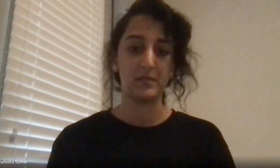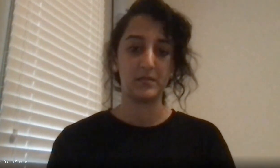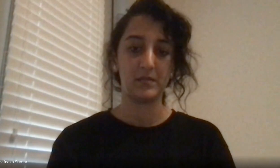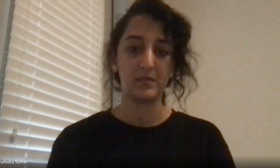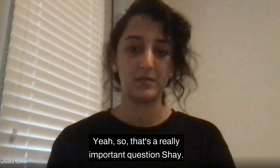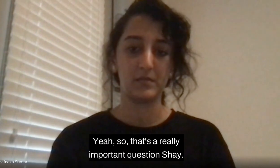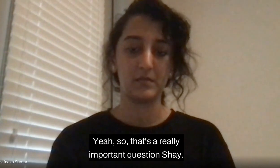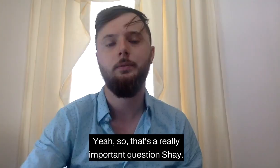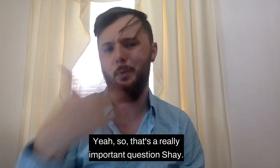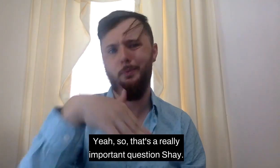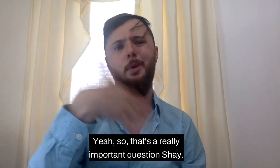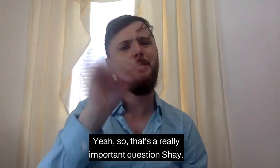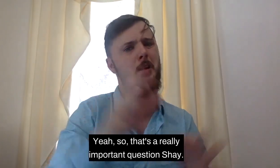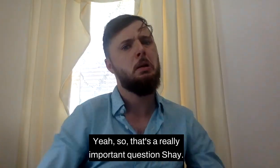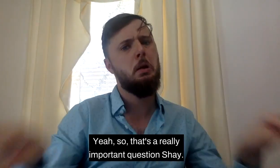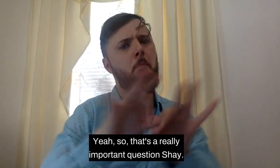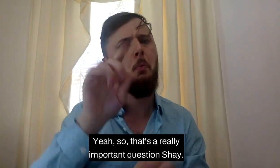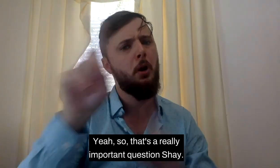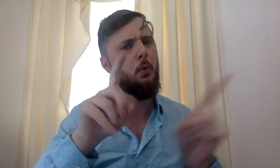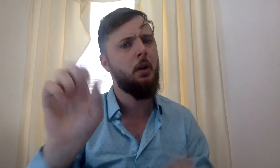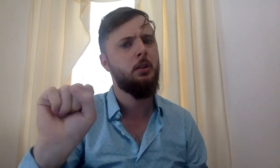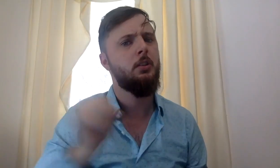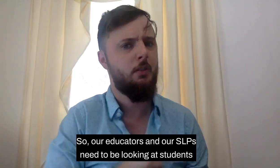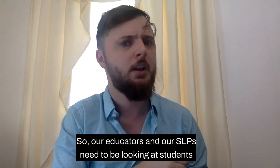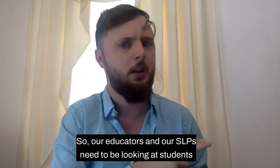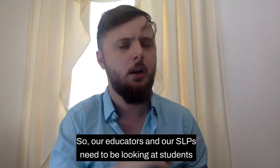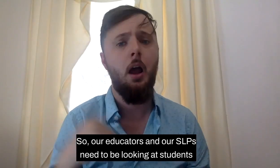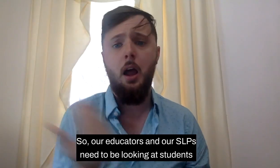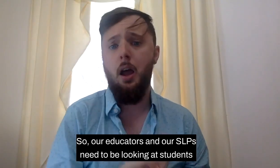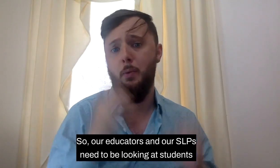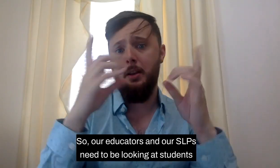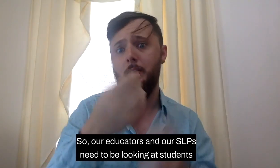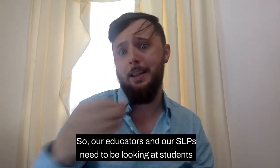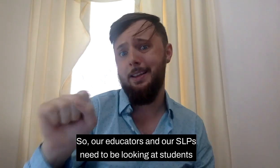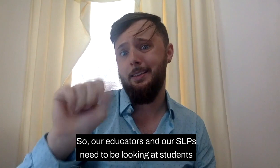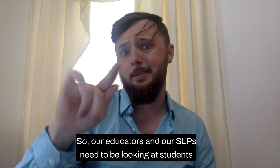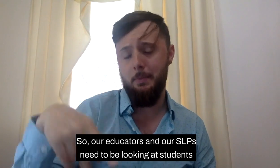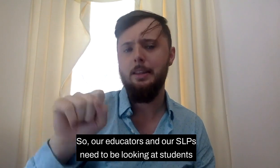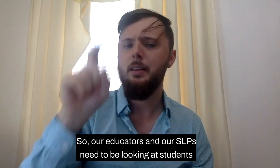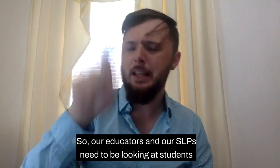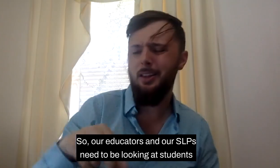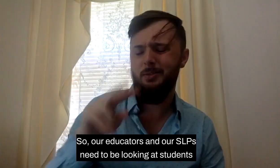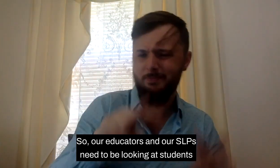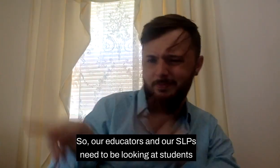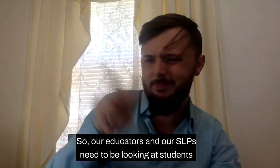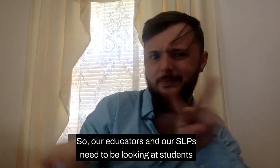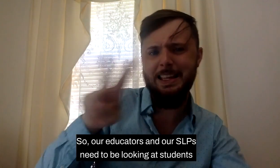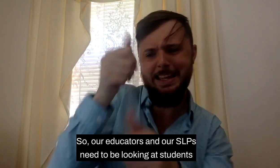Yeah, so that's a really important question, Shay. Okay, so our educators and our SLPs need to be looking at